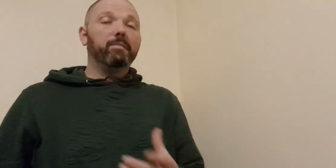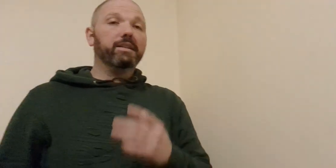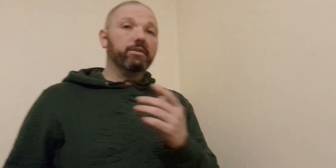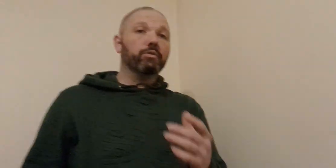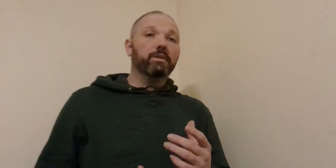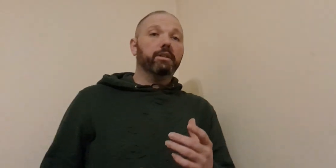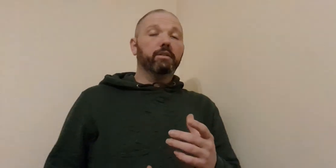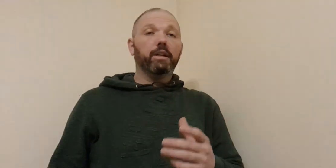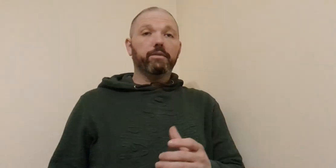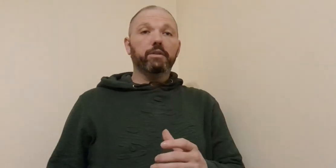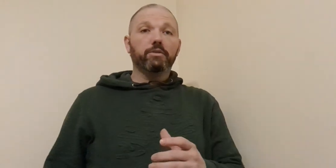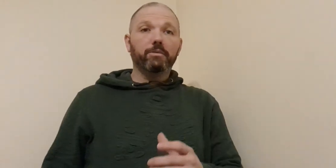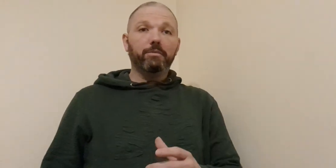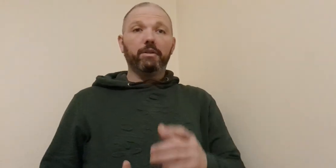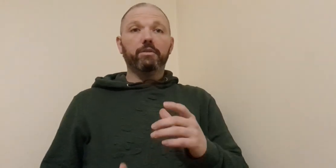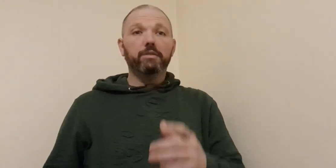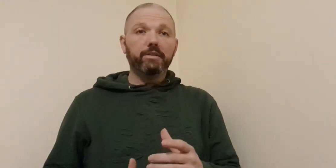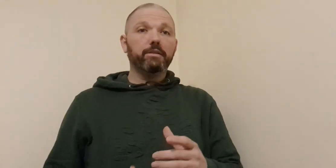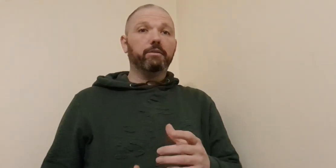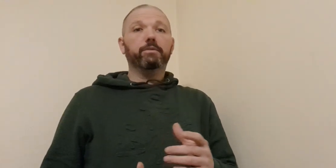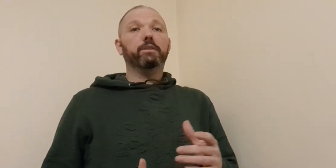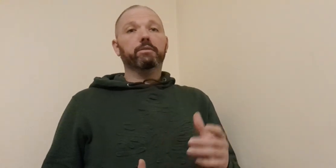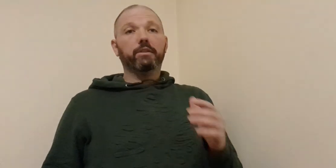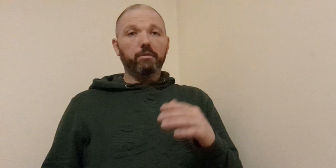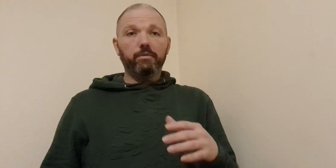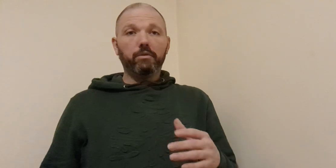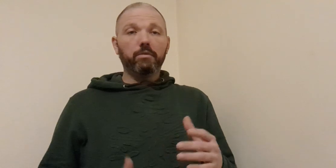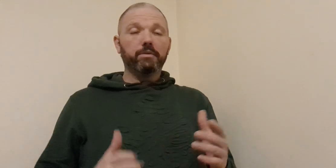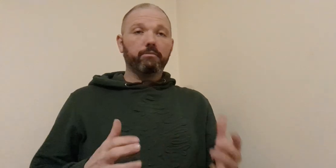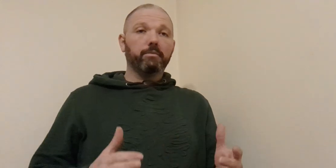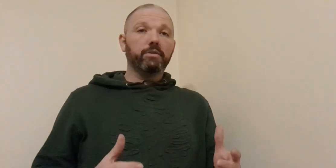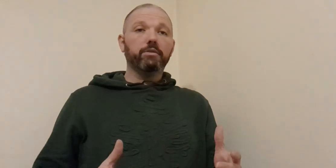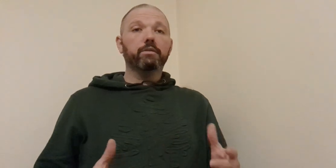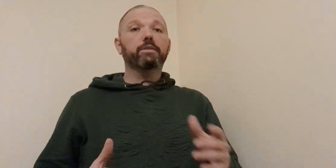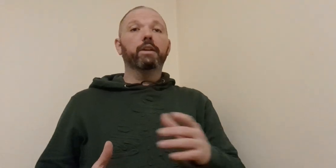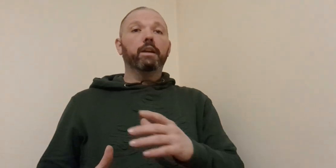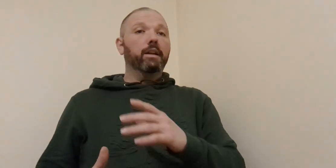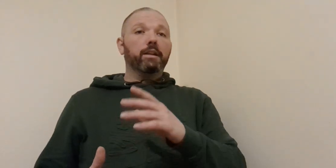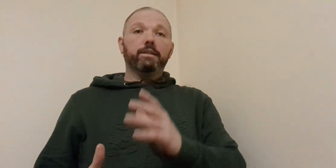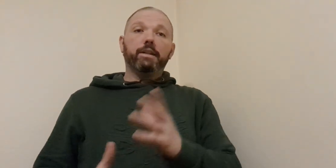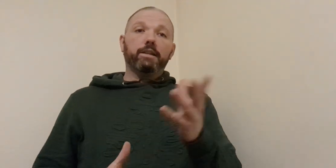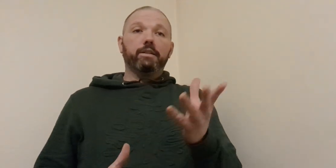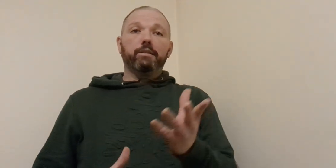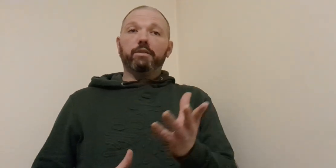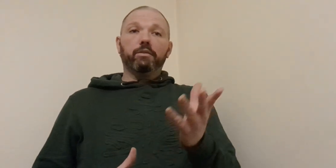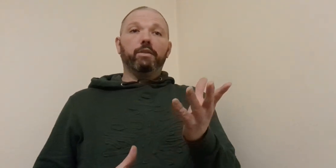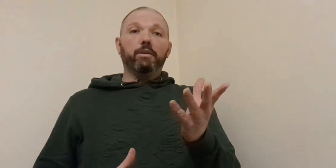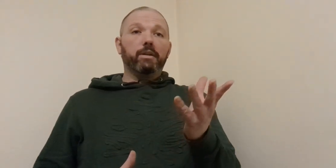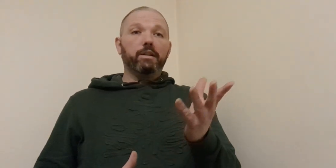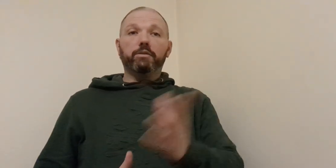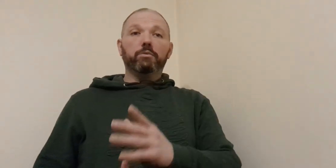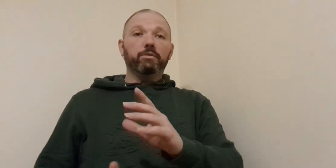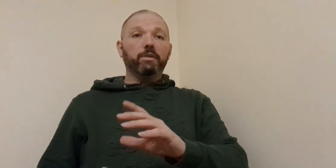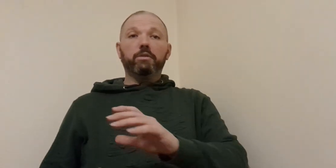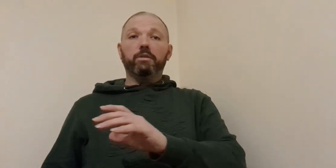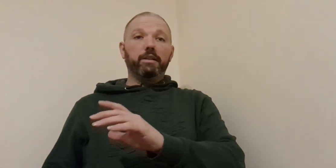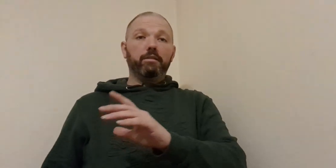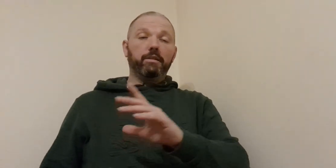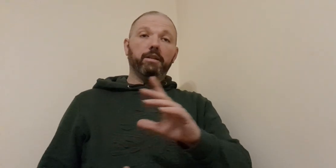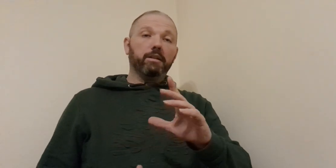As I've shown like in kind of like some of my other let's like go videos like go before with some of my students like the next kind of like go follow on let's move like go leaning